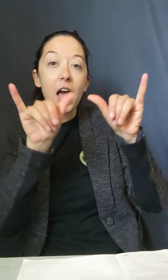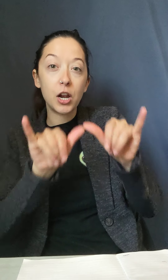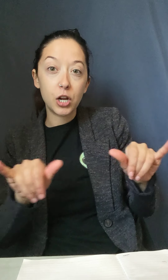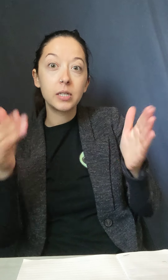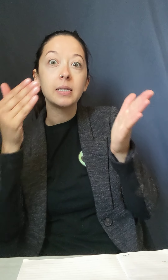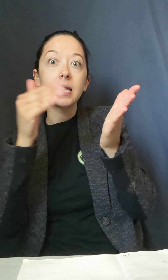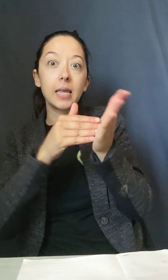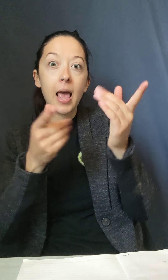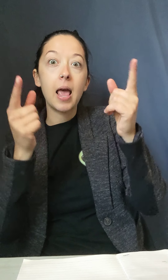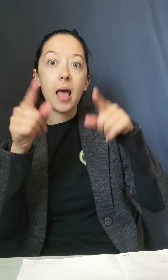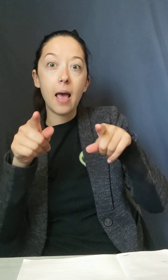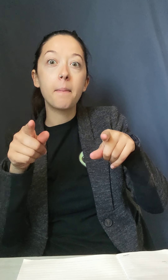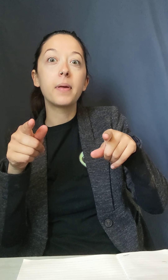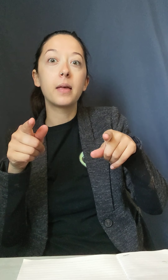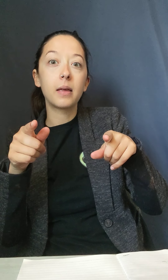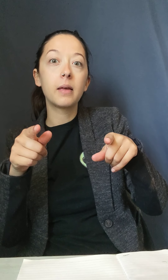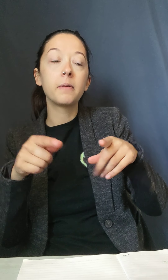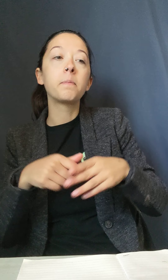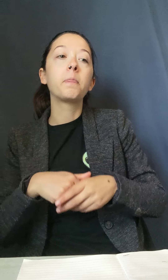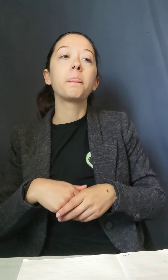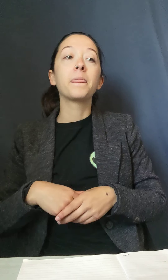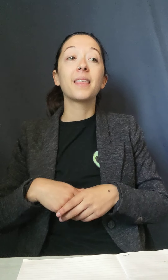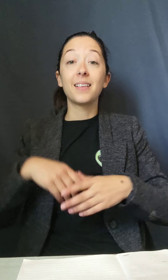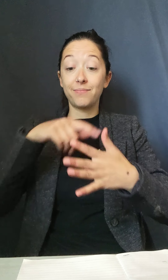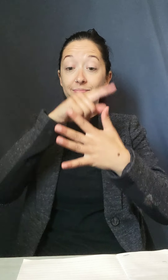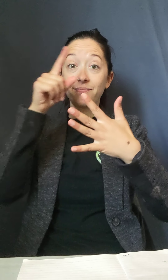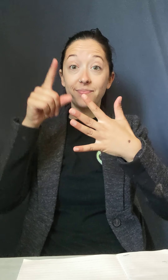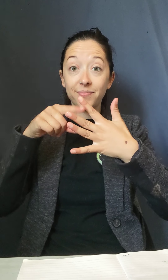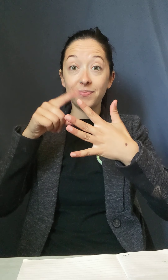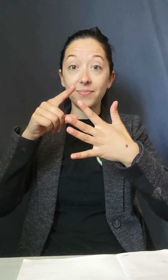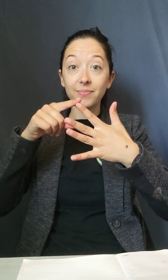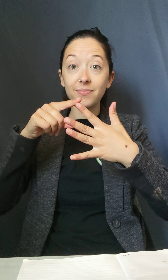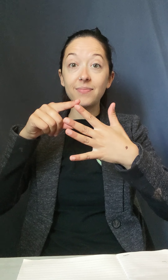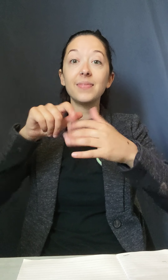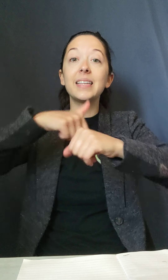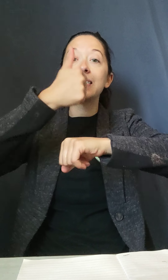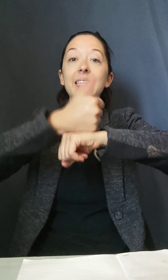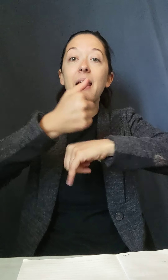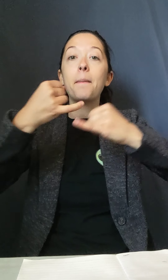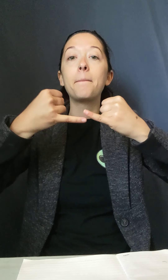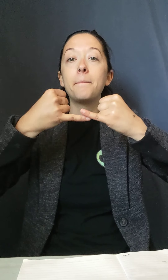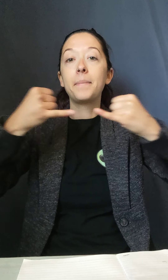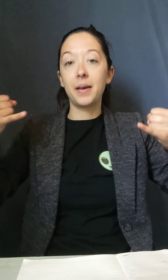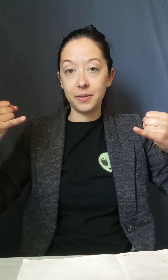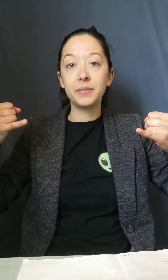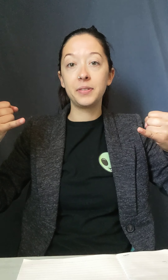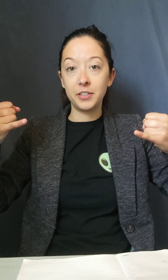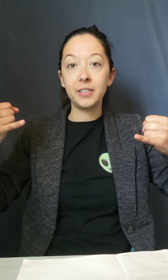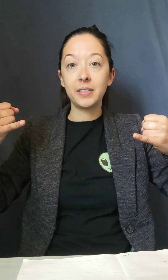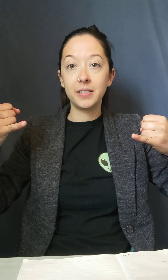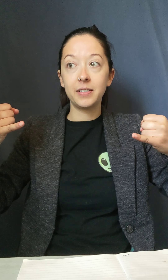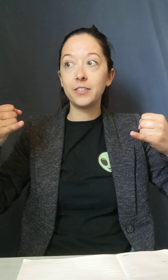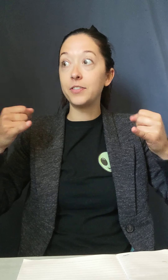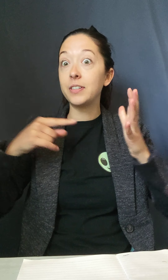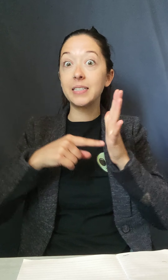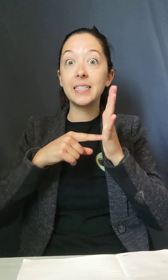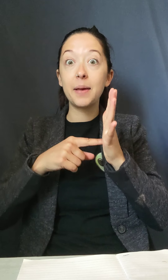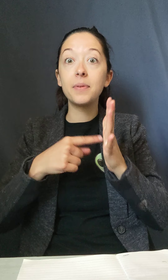and enforce it. That boundary might be as simple as saying no. Maybe you're at work and the toxic person, maybe it's your